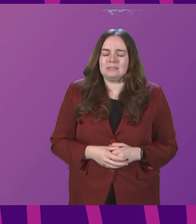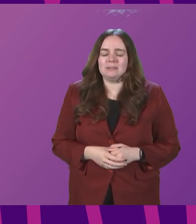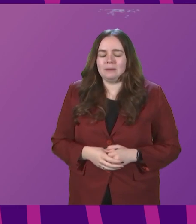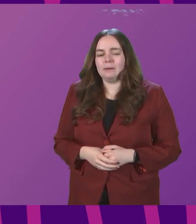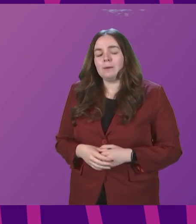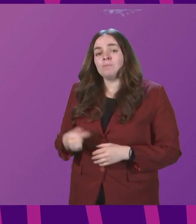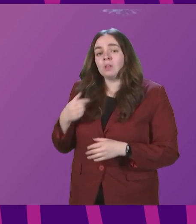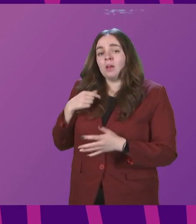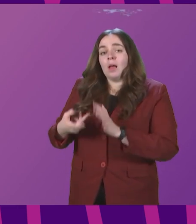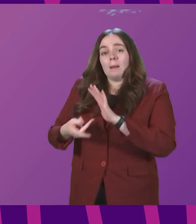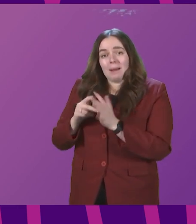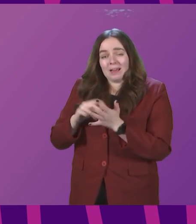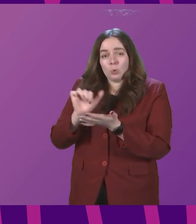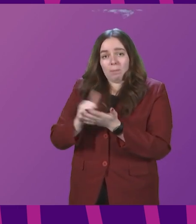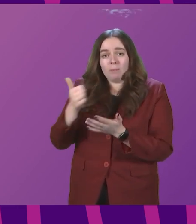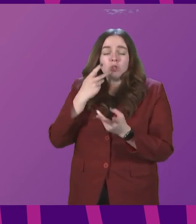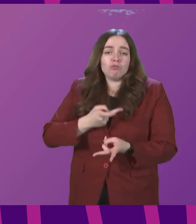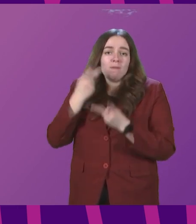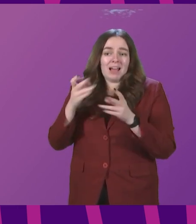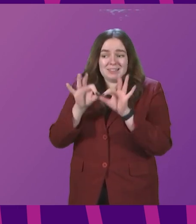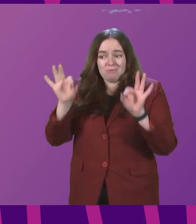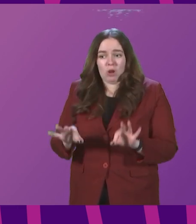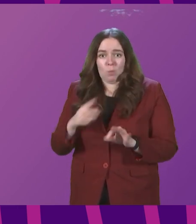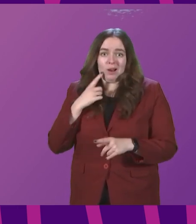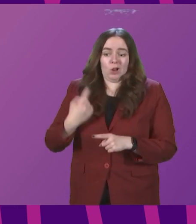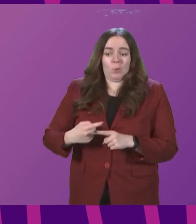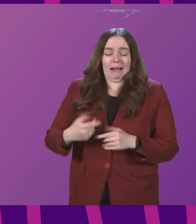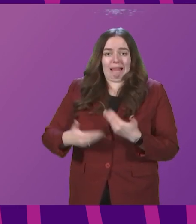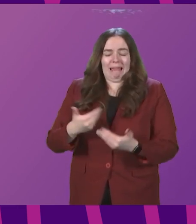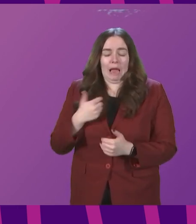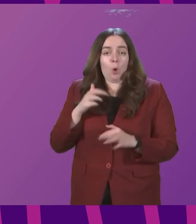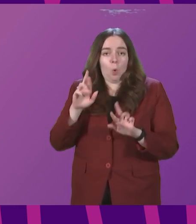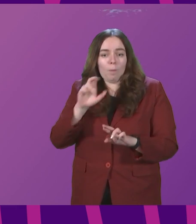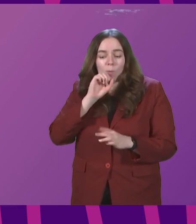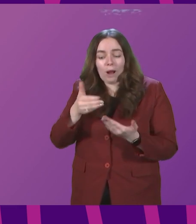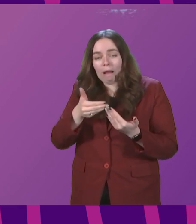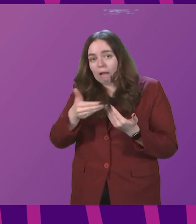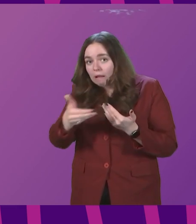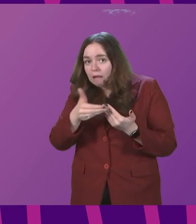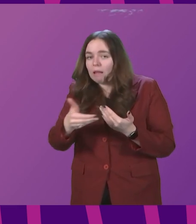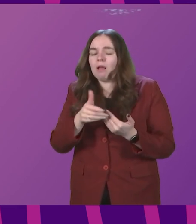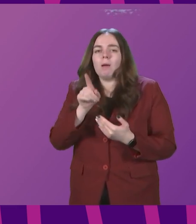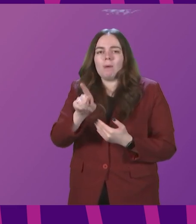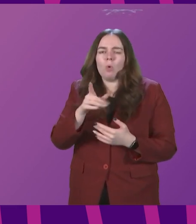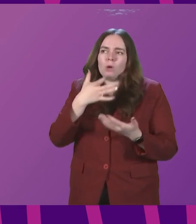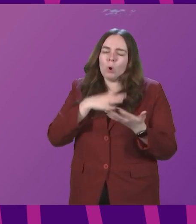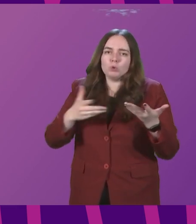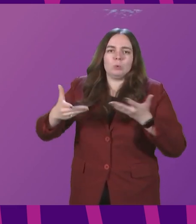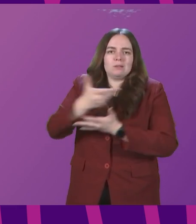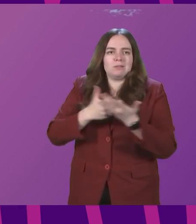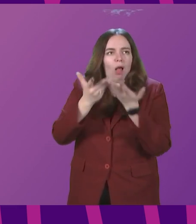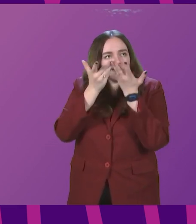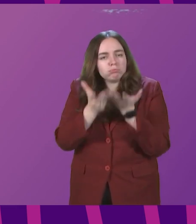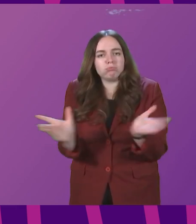my statement, publish a revised framework as quickly as possible, and I would hope we will do that over the next few weeks. But we also want to consult as widely as